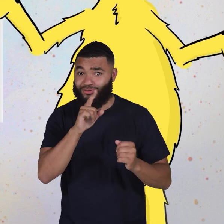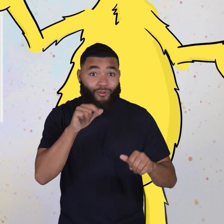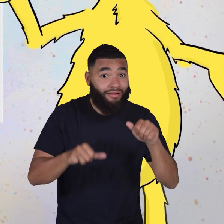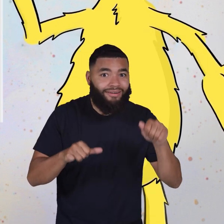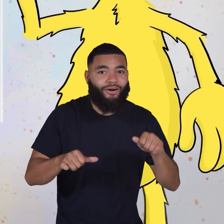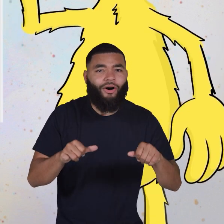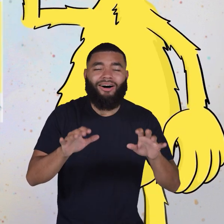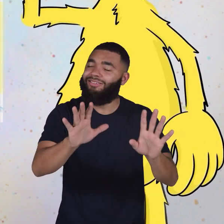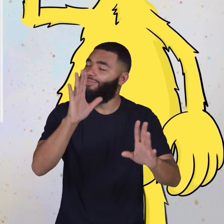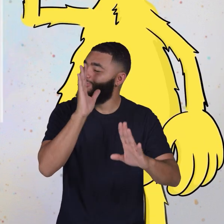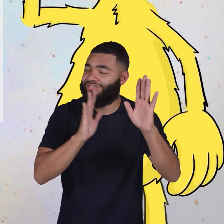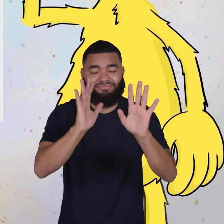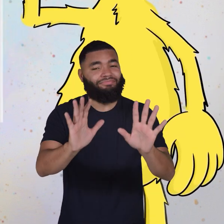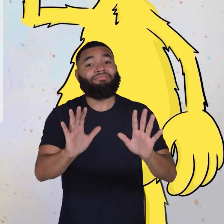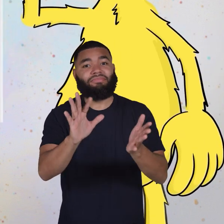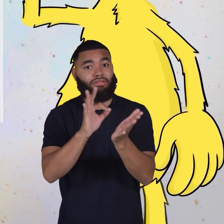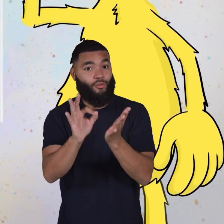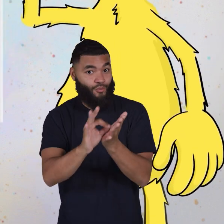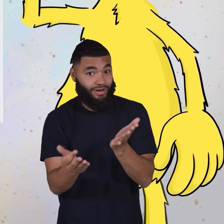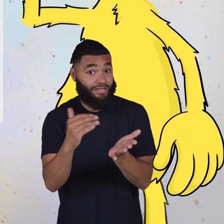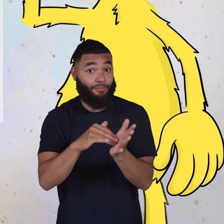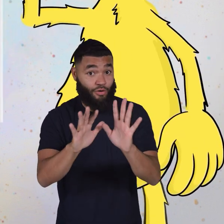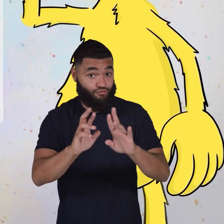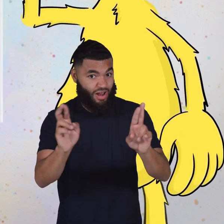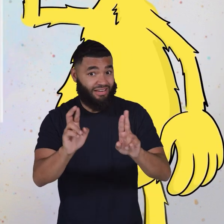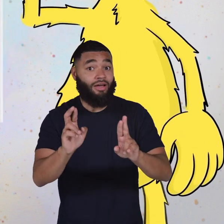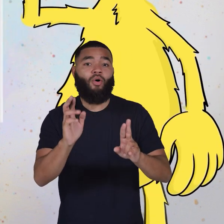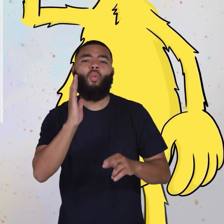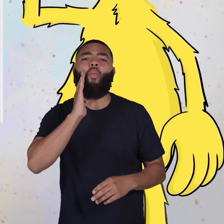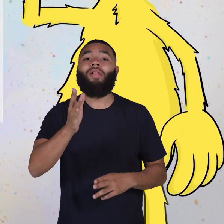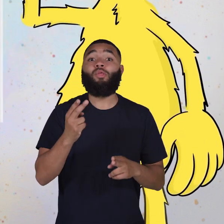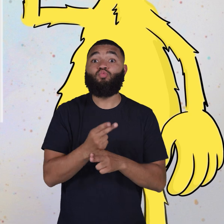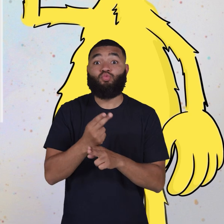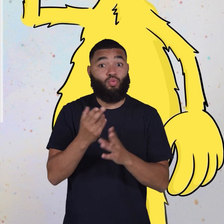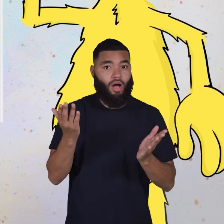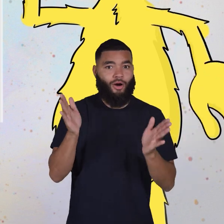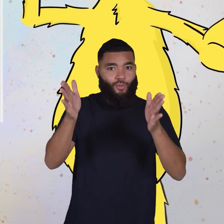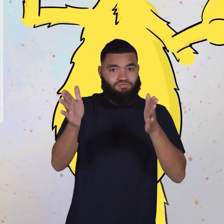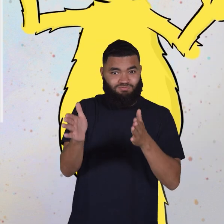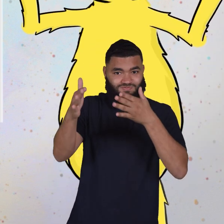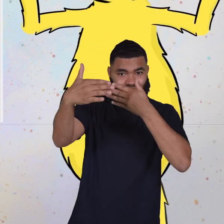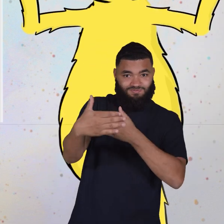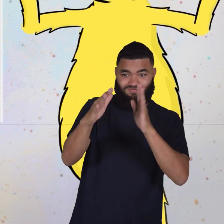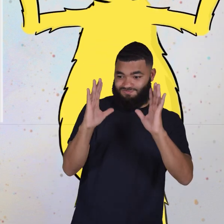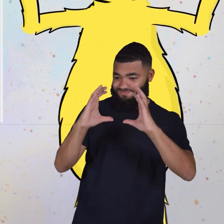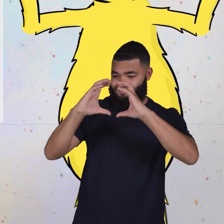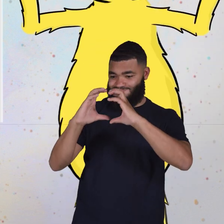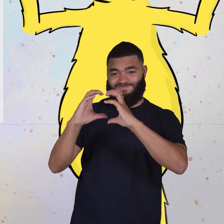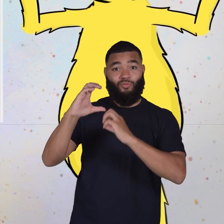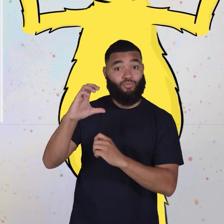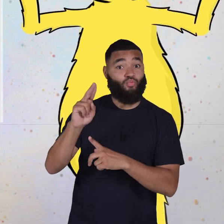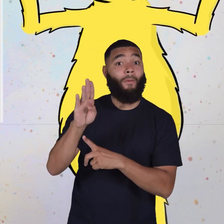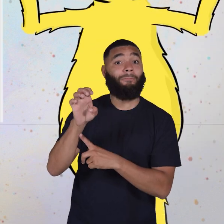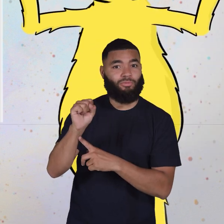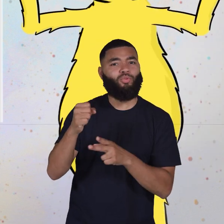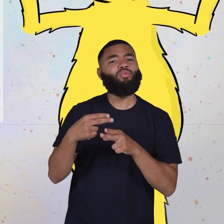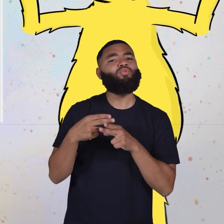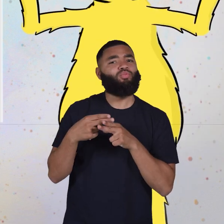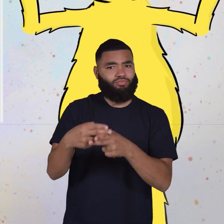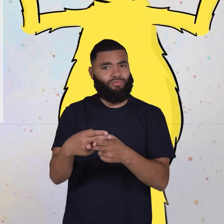No worries. Let's count again together, but this time we are going to use cubes to show the value of each number,